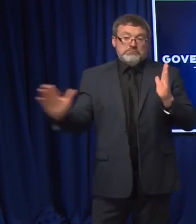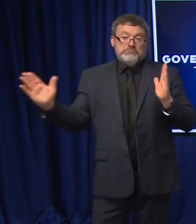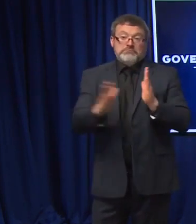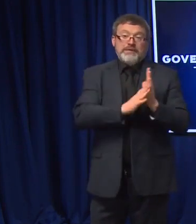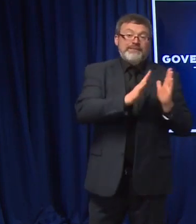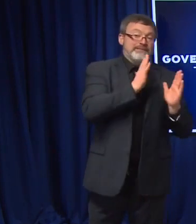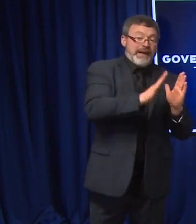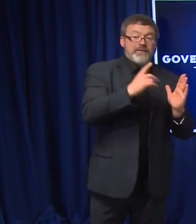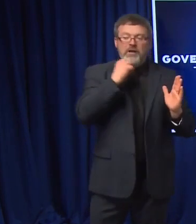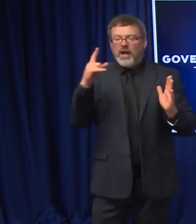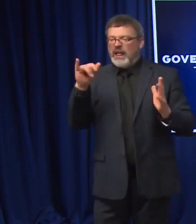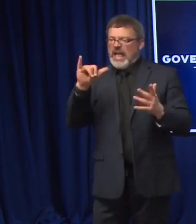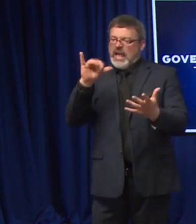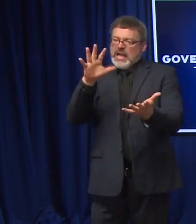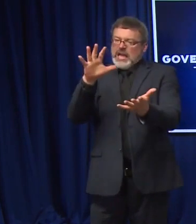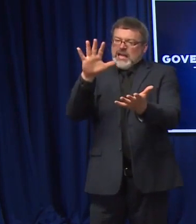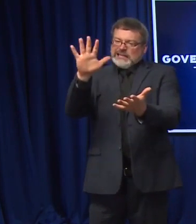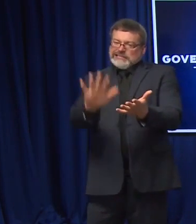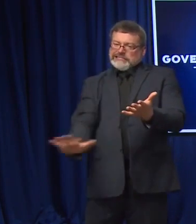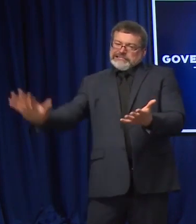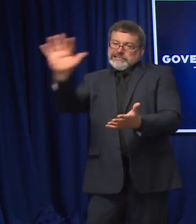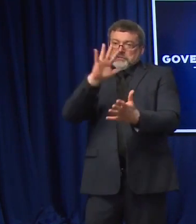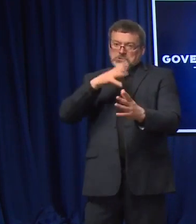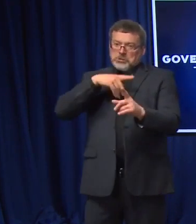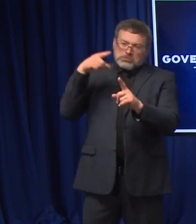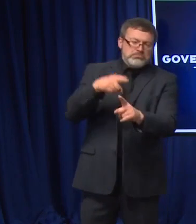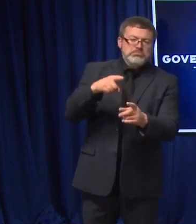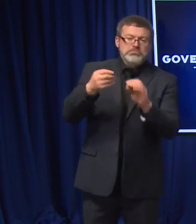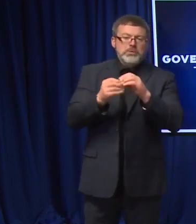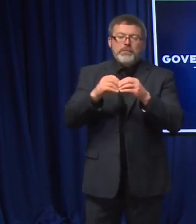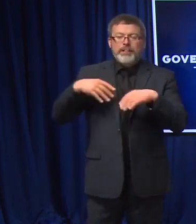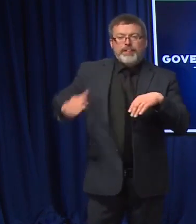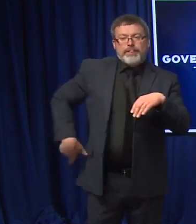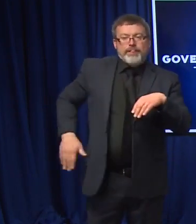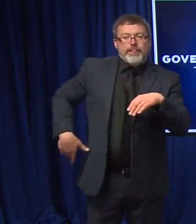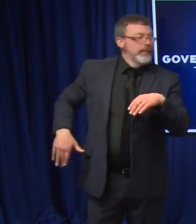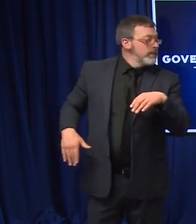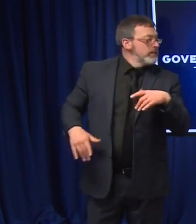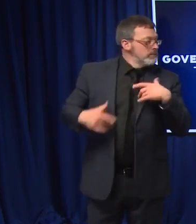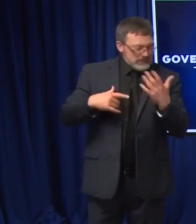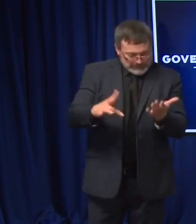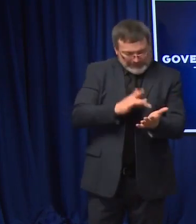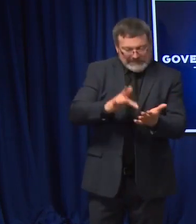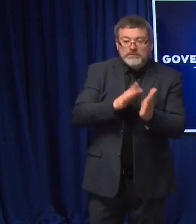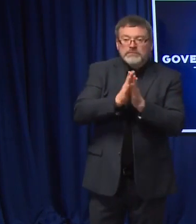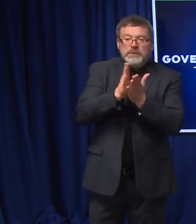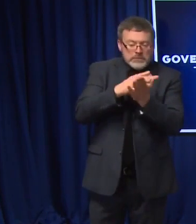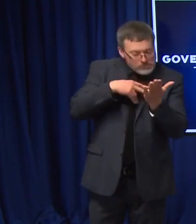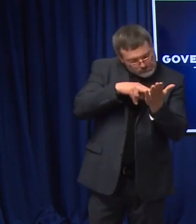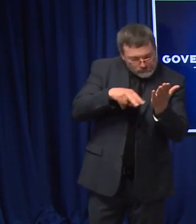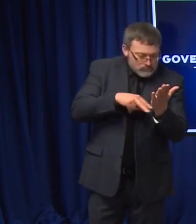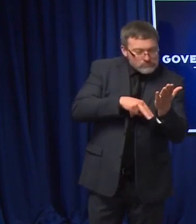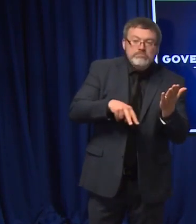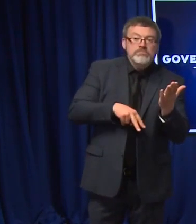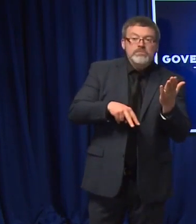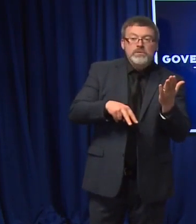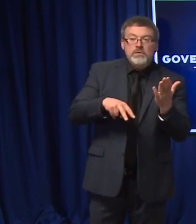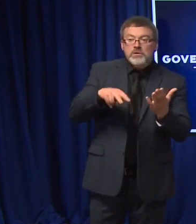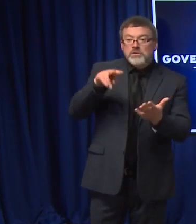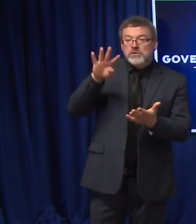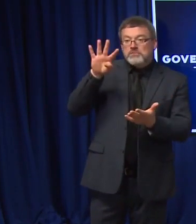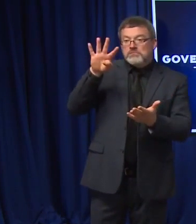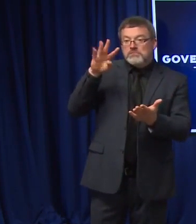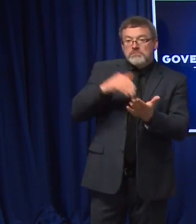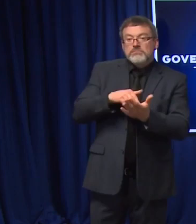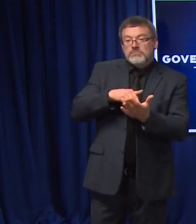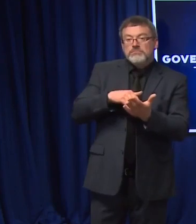data up on our vaccine data dashboard, but some of the preliminary numbers that we have are, you know, probably close to about 4,000 children